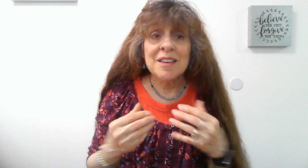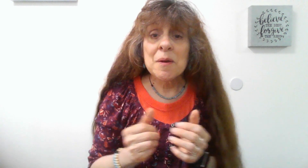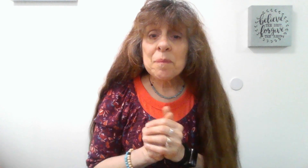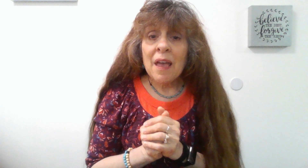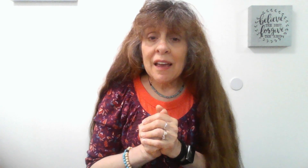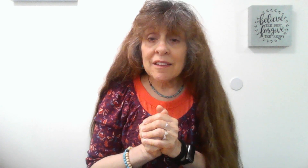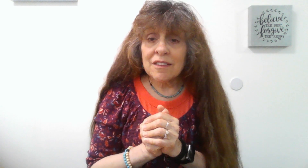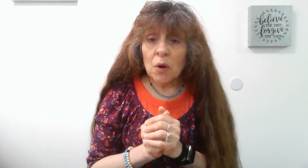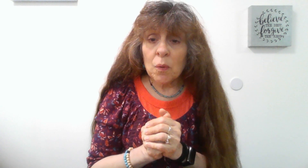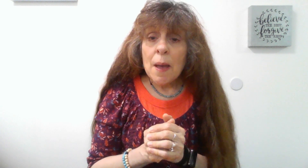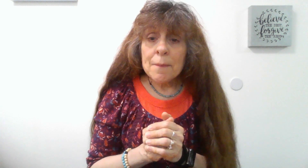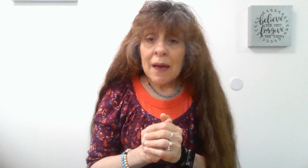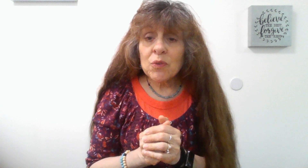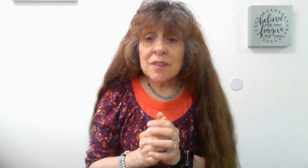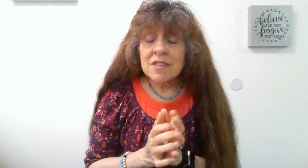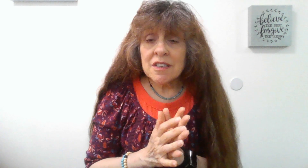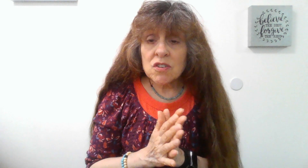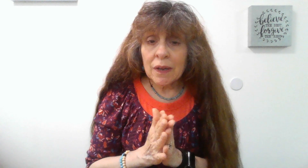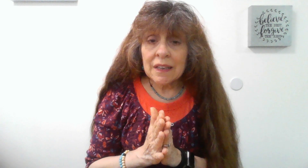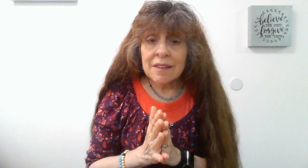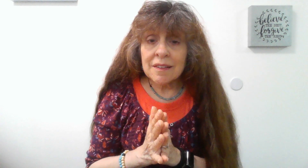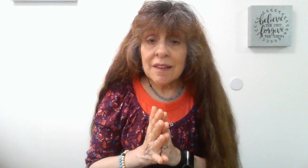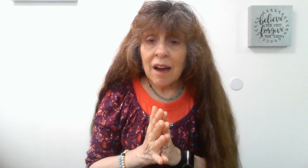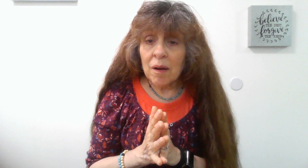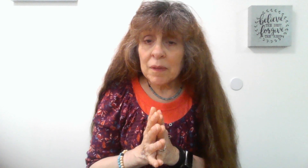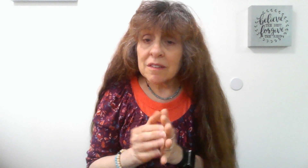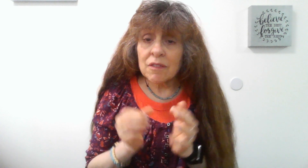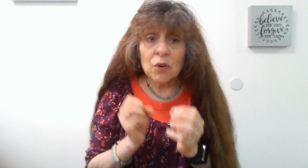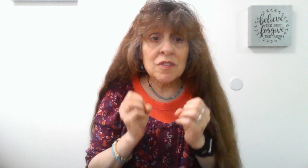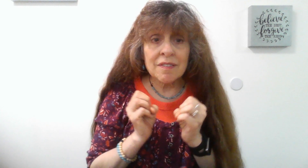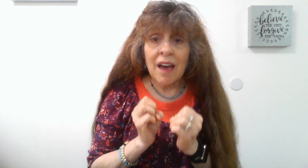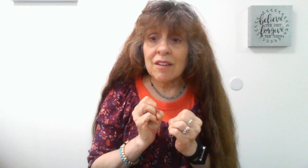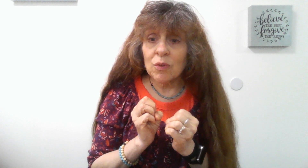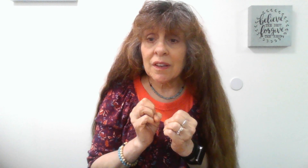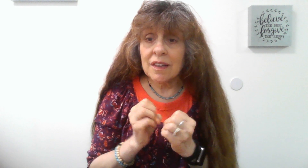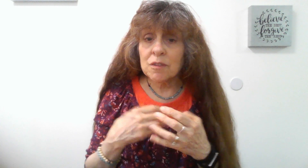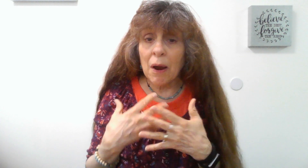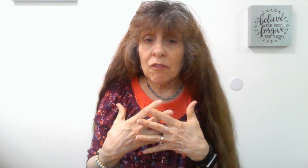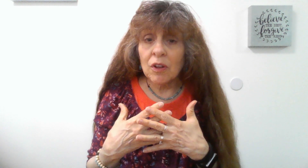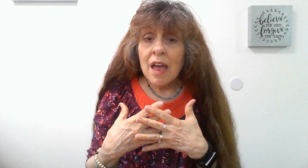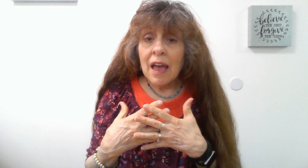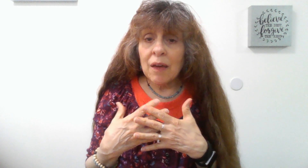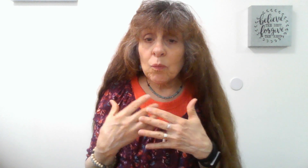And so, Matthew 17, 20 is a verse that really is powerful. And